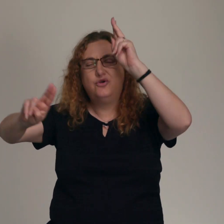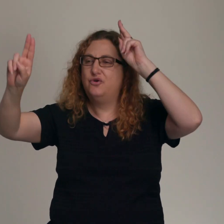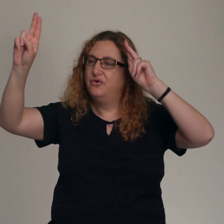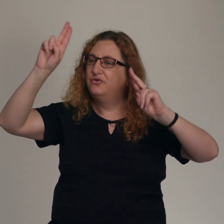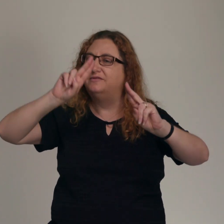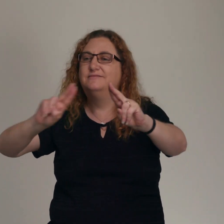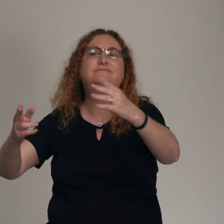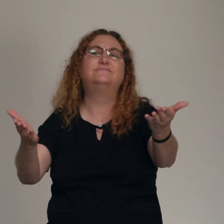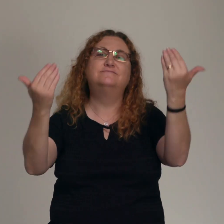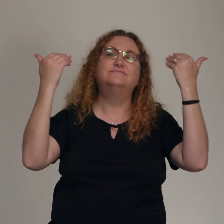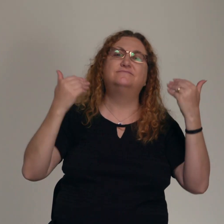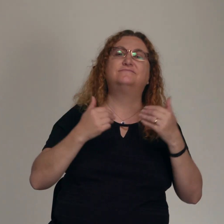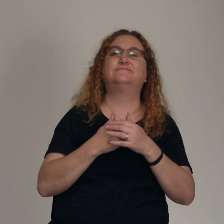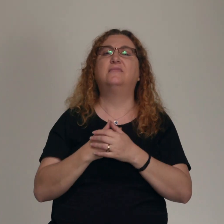you will be